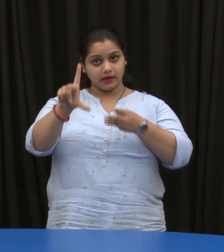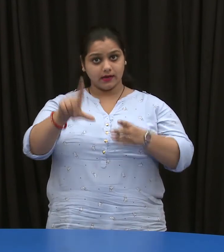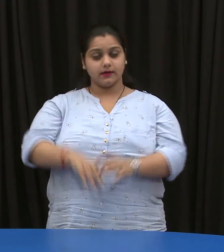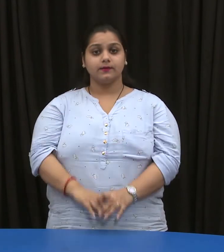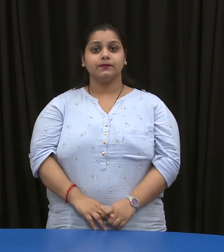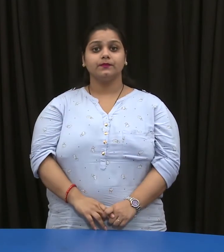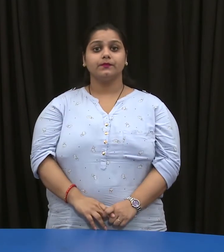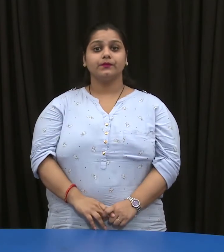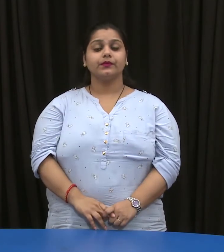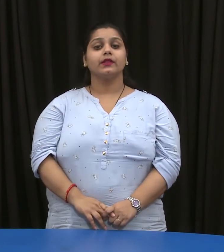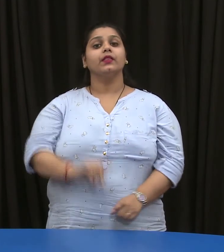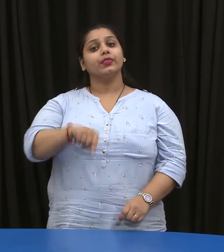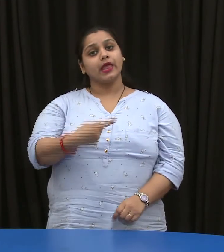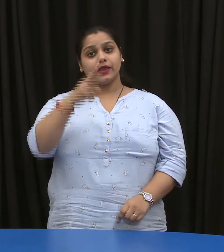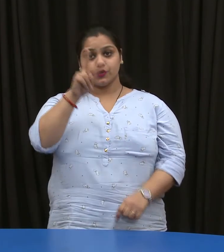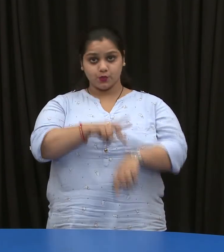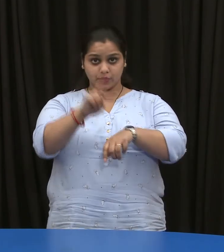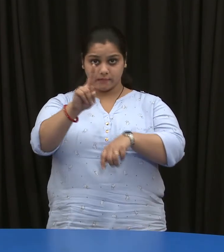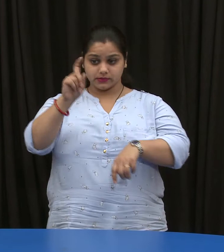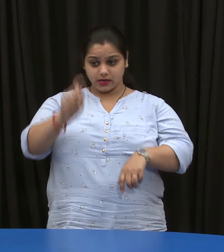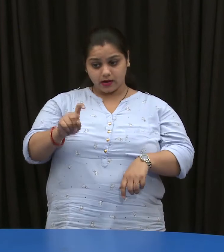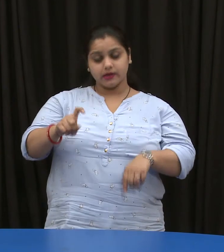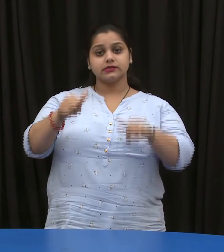Then, double click, add hardware.